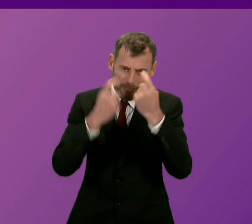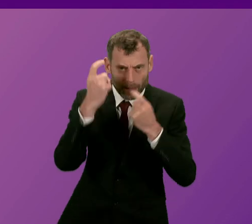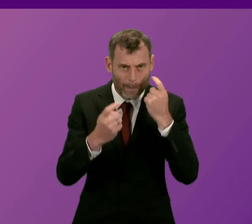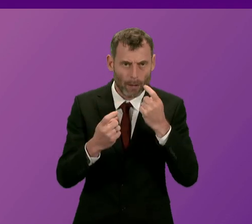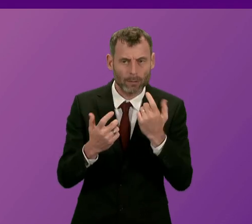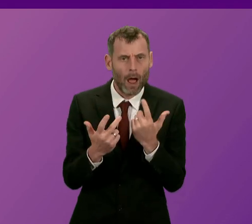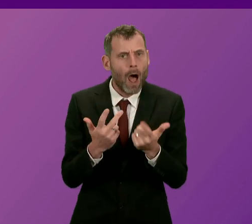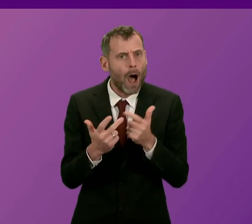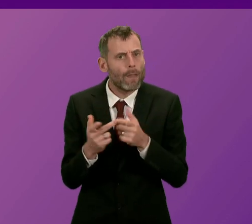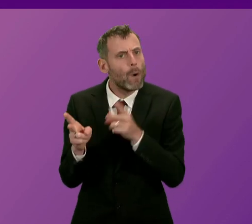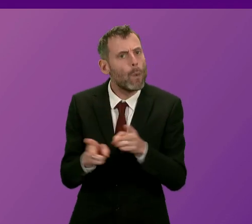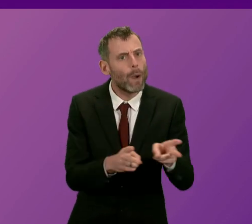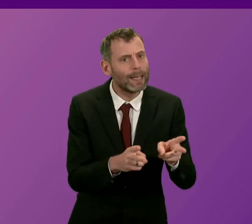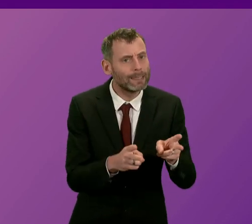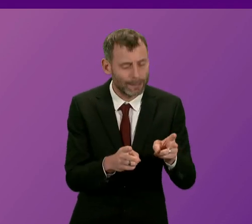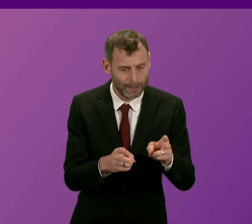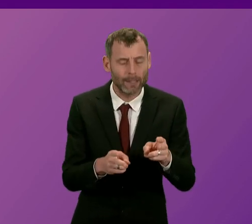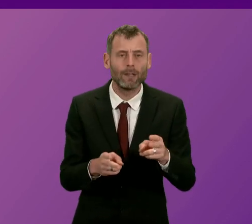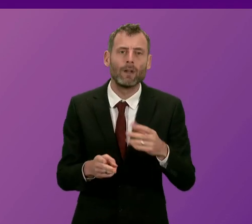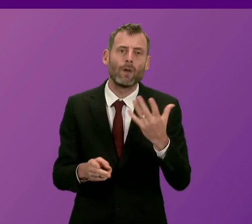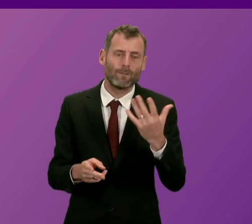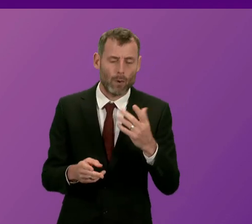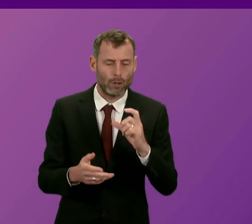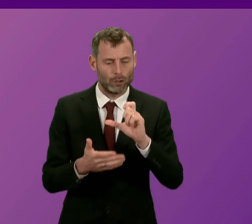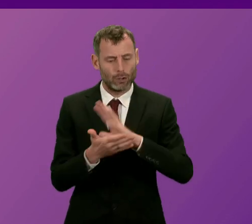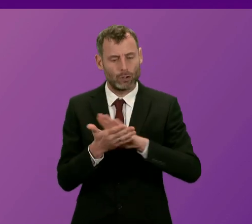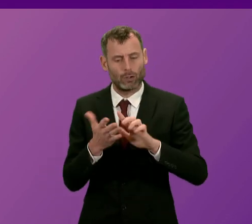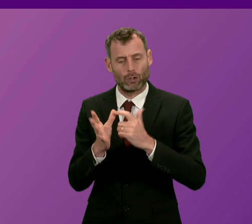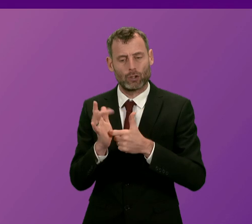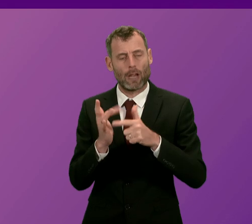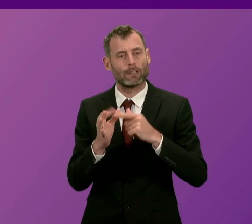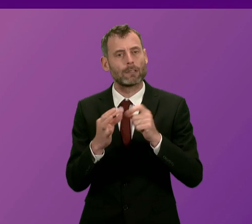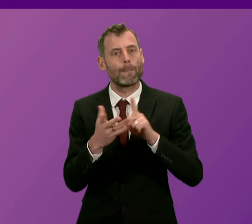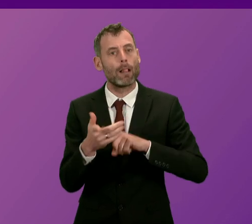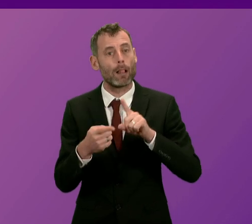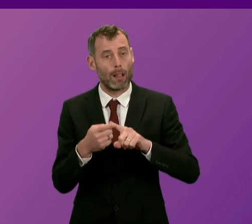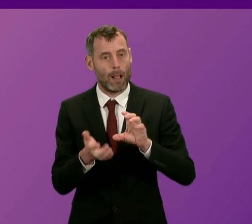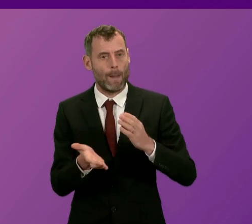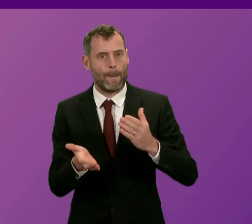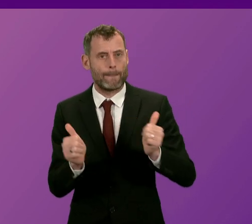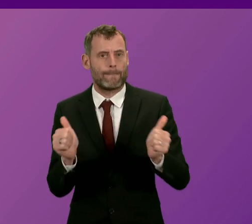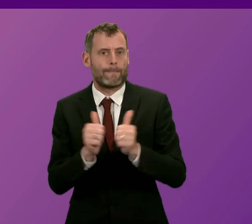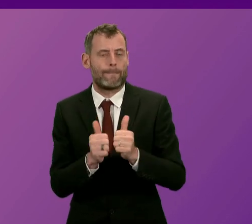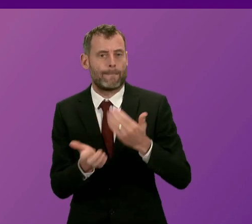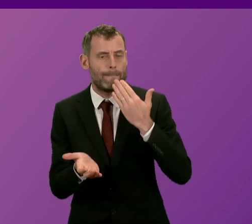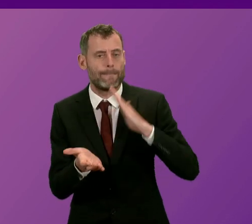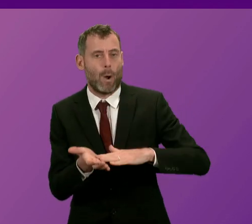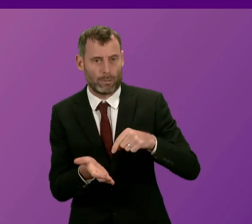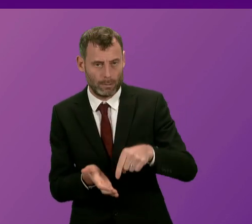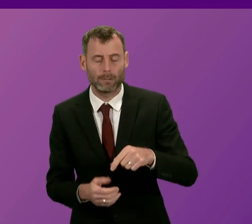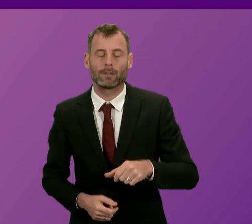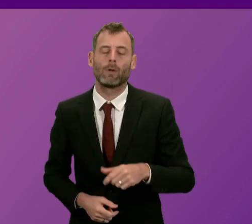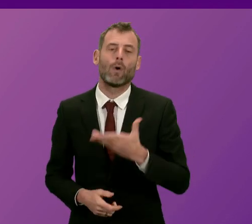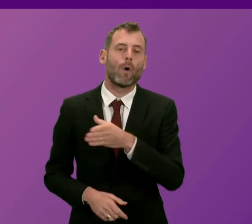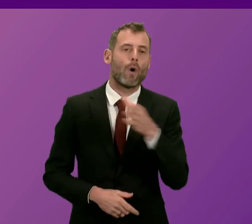mechanisms that we've developed on charitable bonds or the work that's now in place in relation to the negotiation around providing